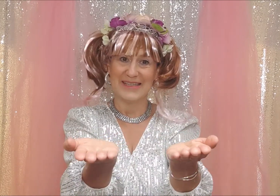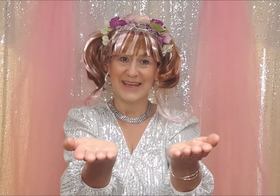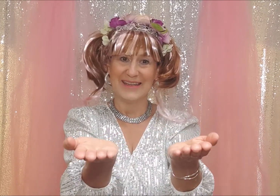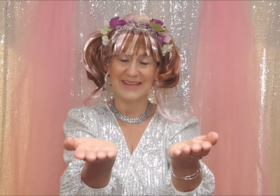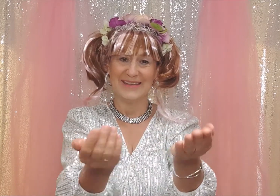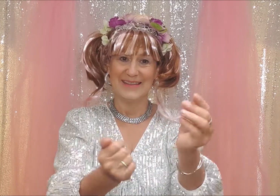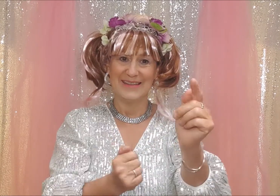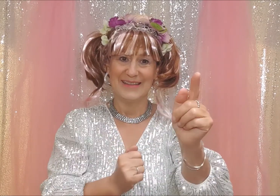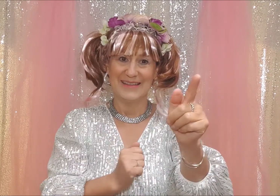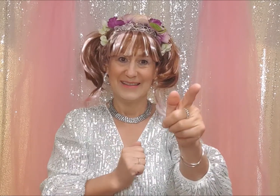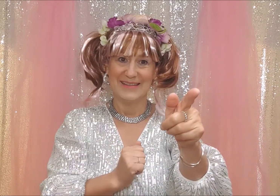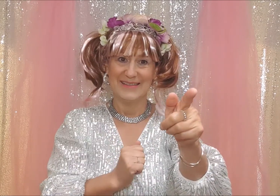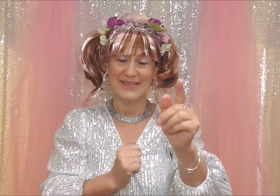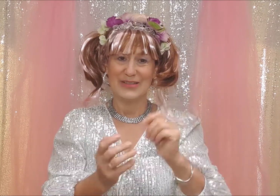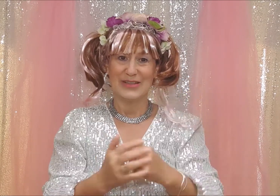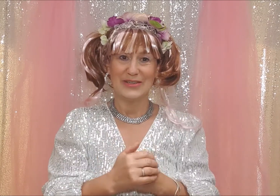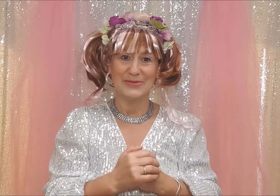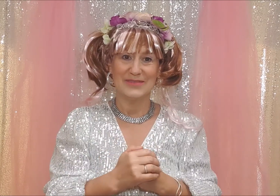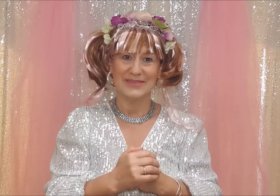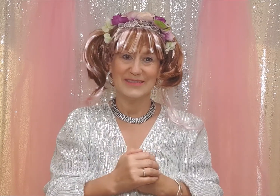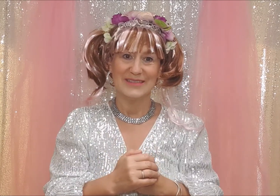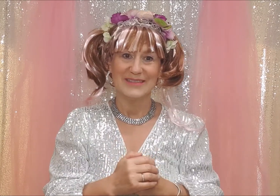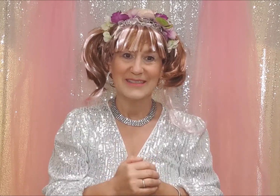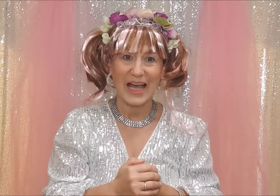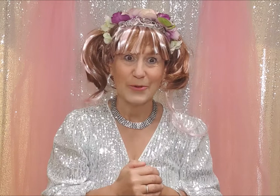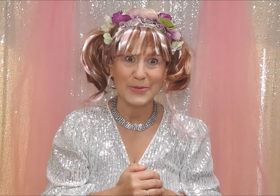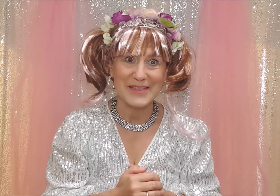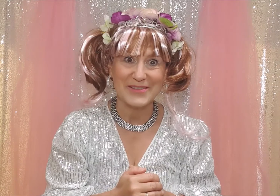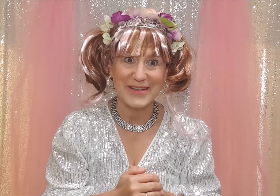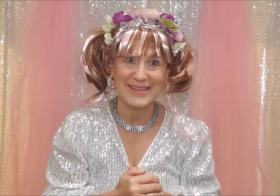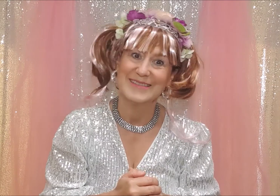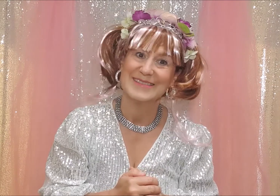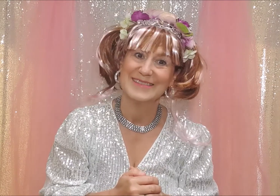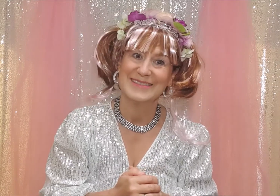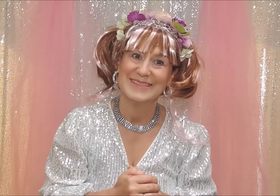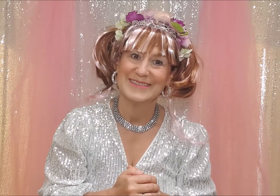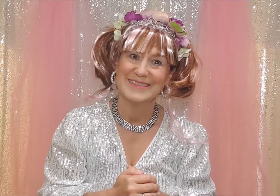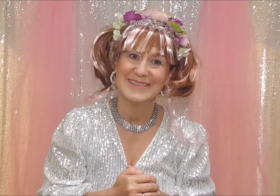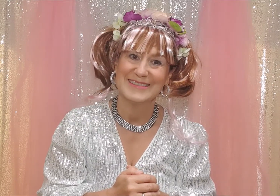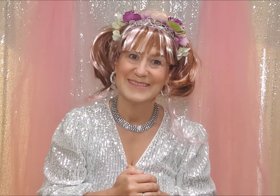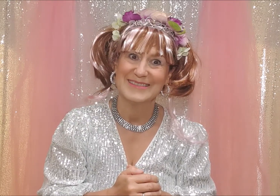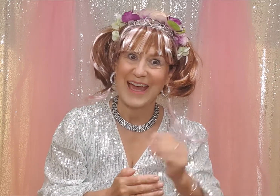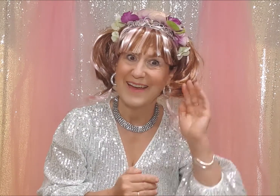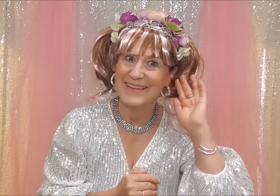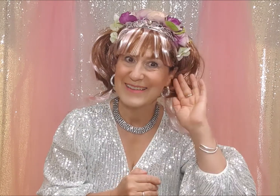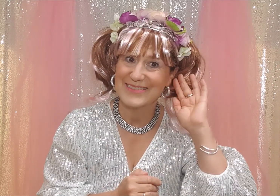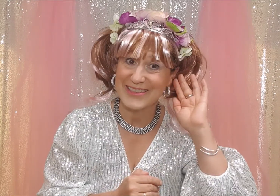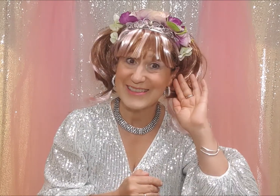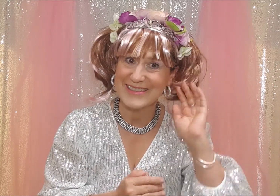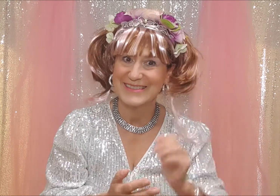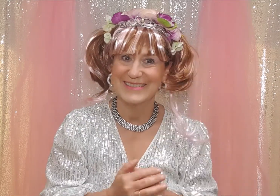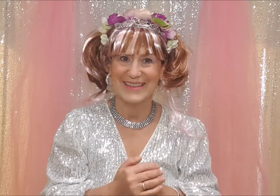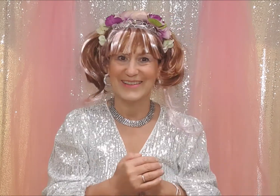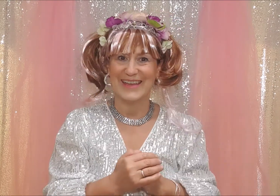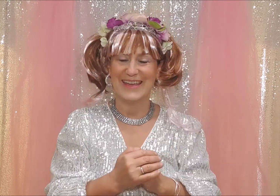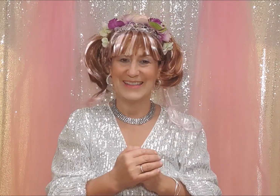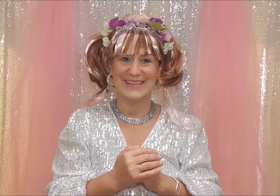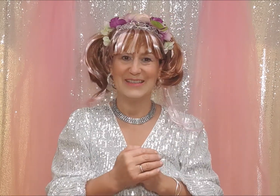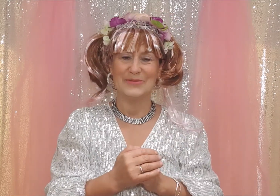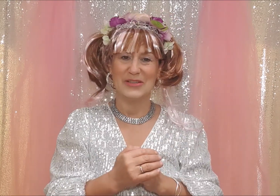to you how are we doing yeah good okay i'm